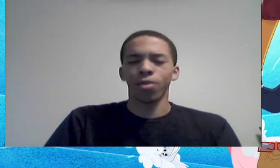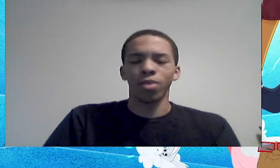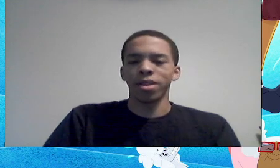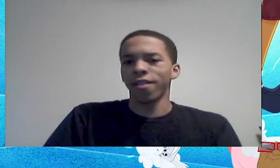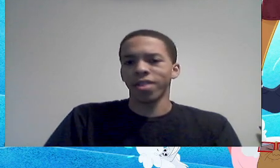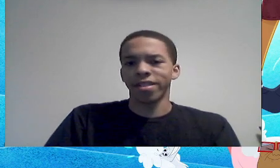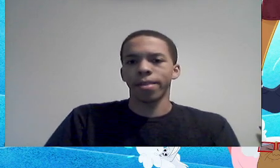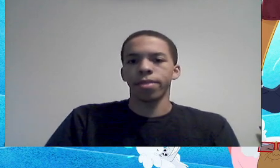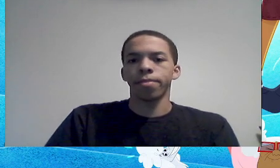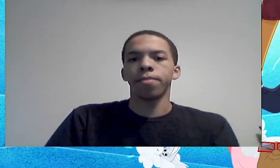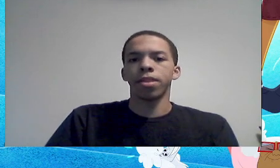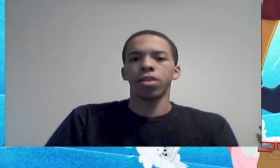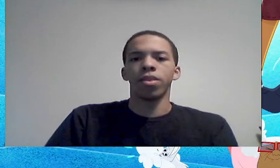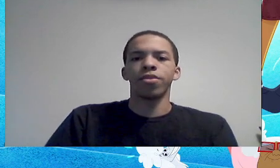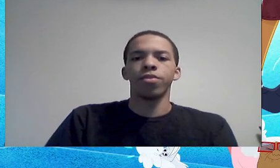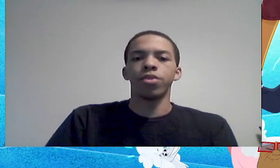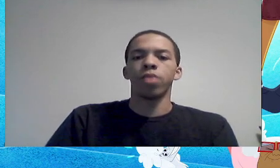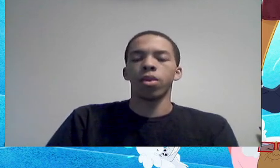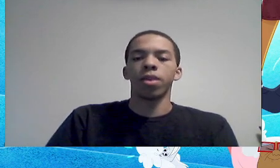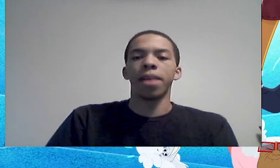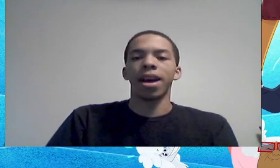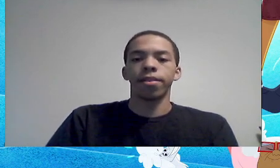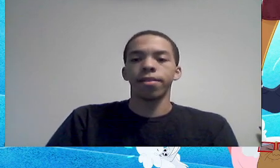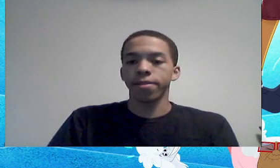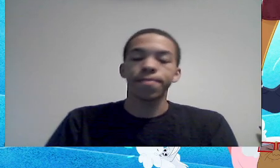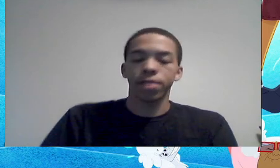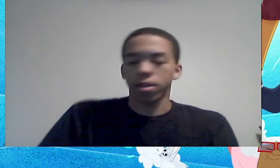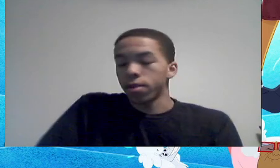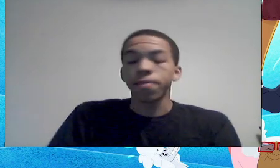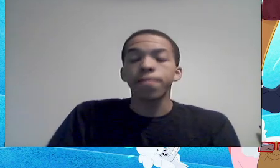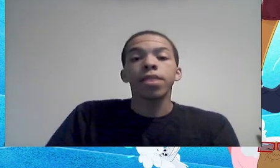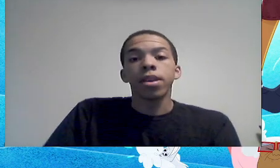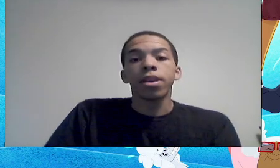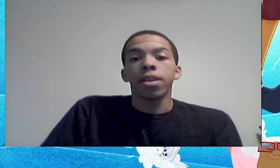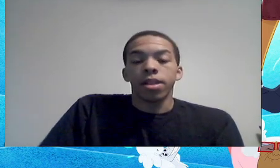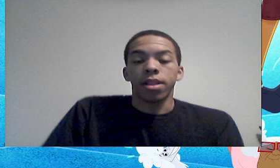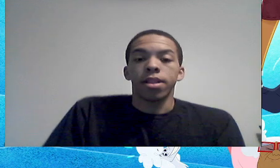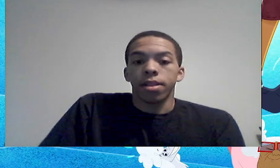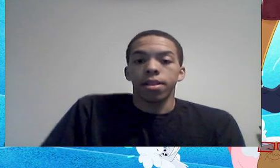there are some people who will never accept it, but the ones who do are what matters, so,